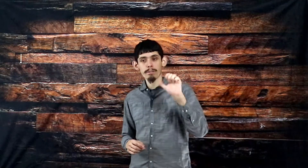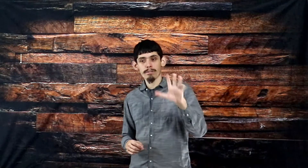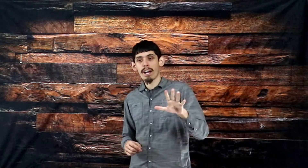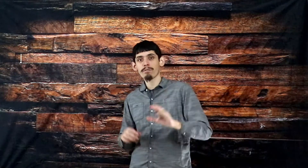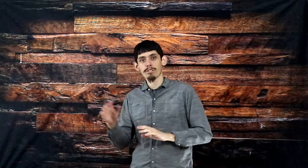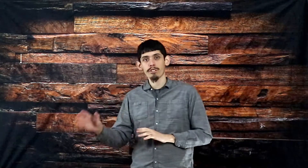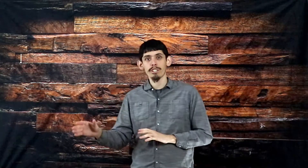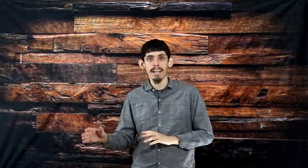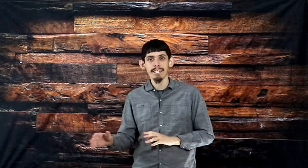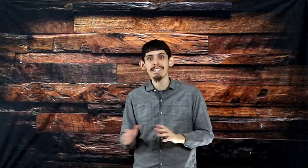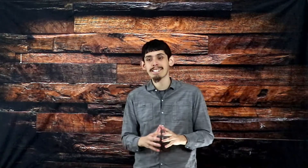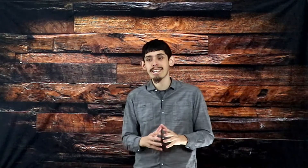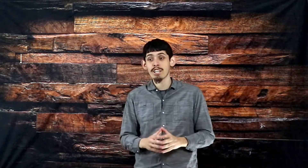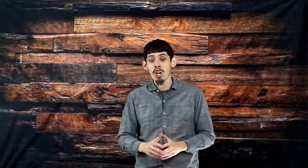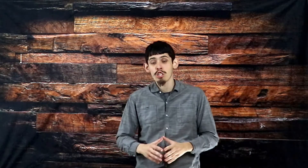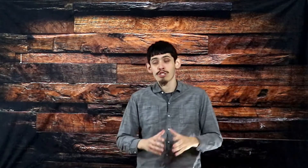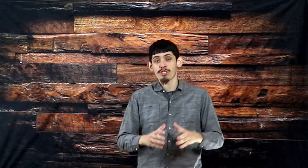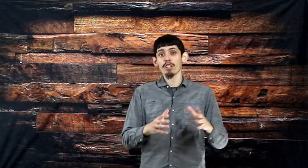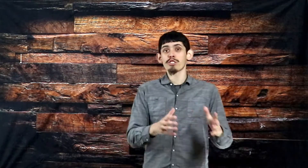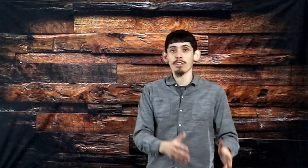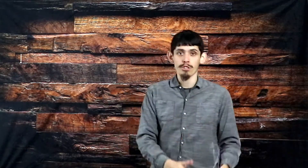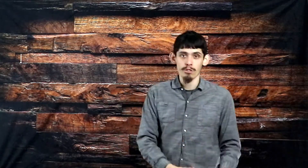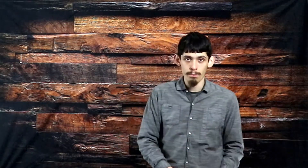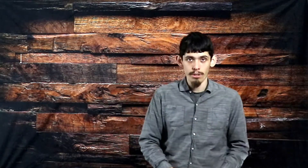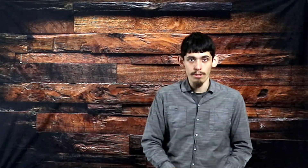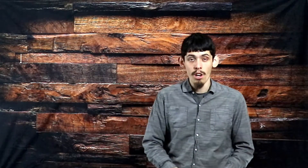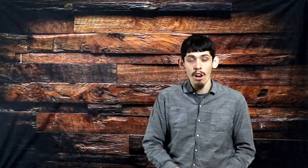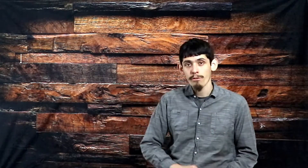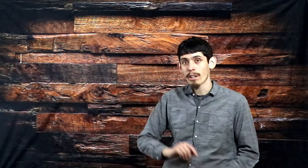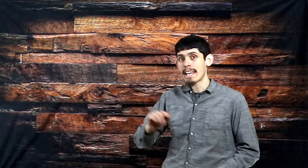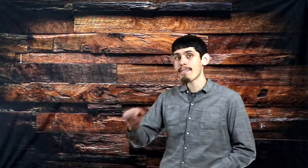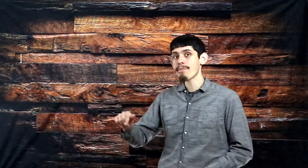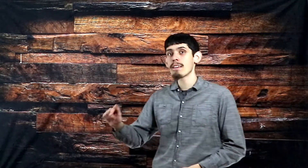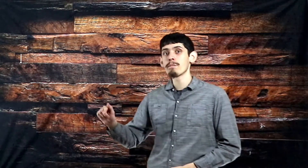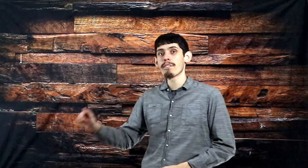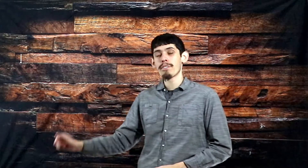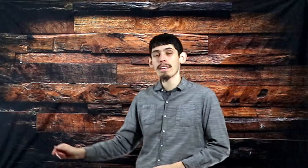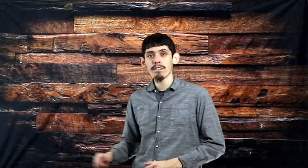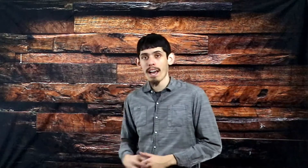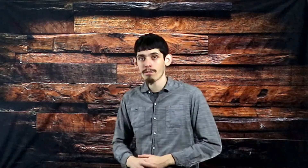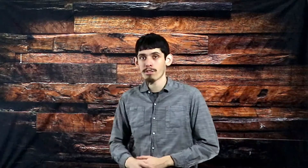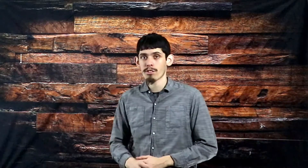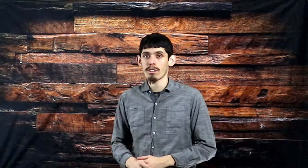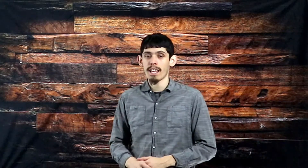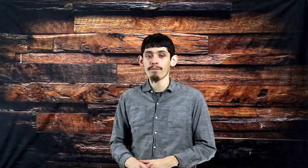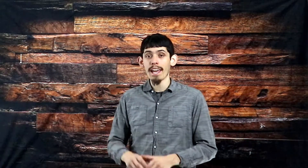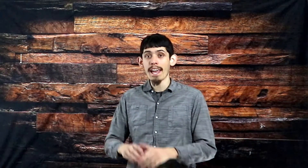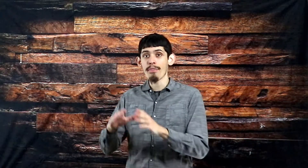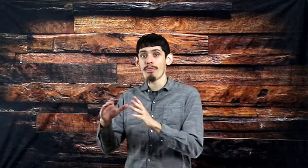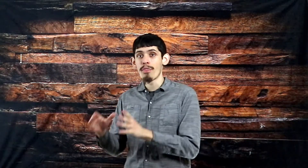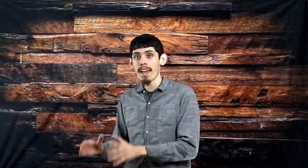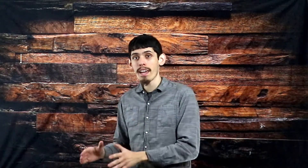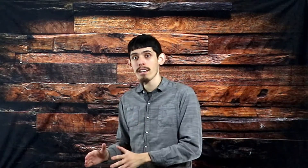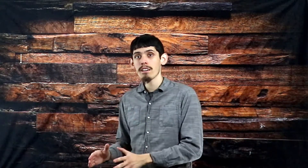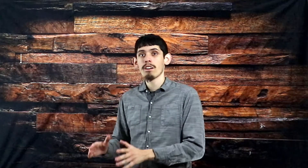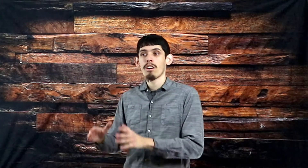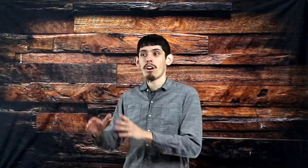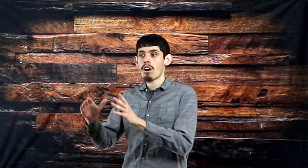5 verse 39, He said, Search the Scriptures, for in them you think you have eternal life, and they are,